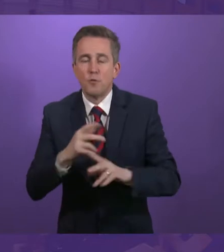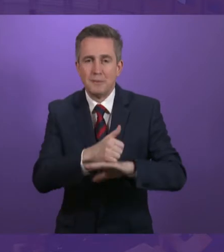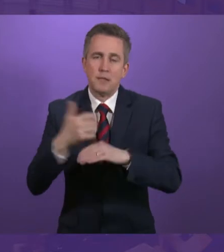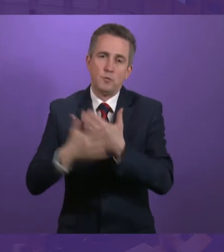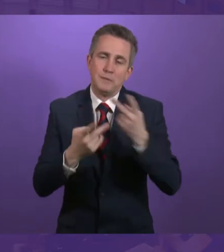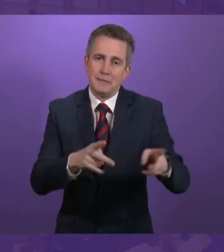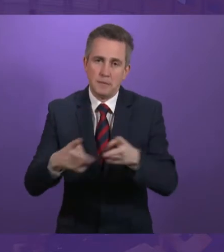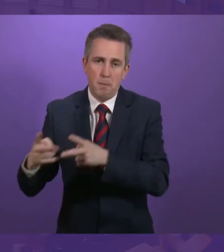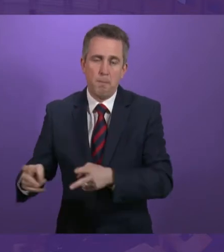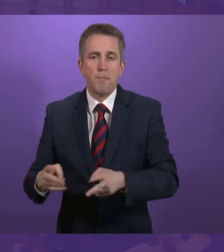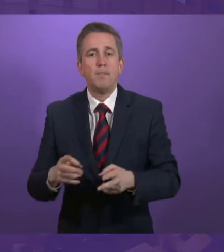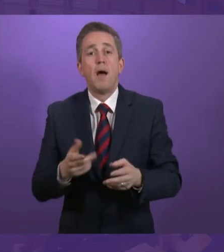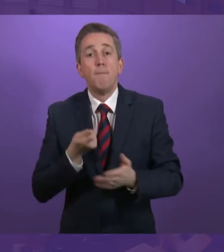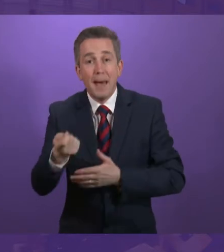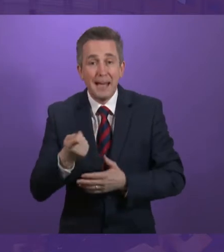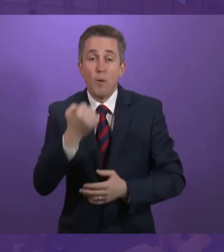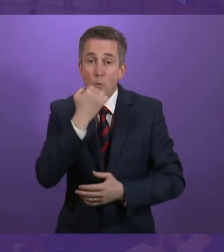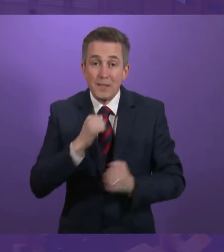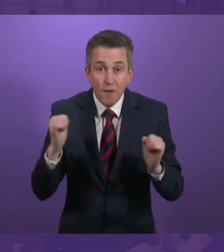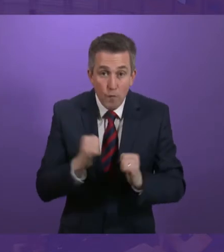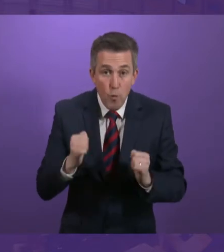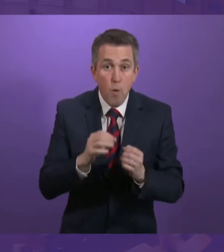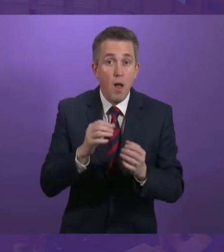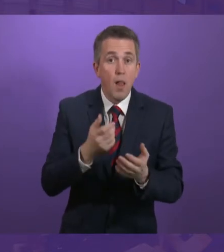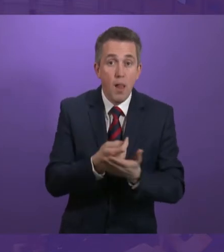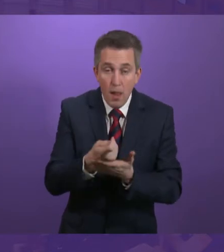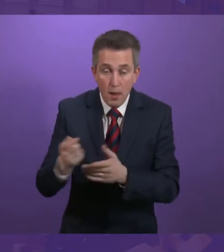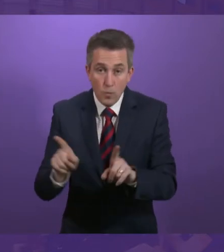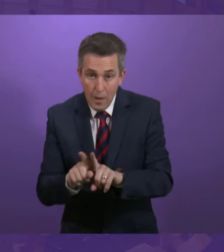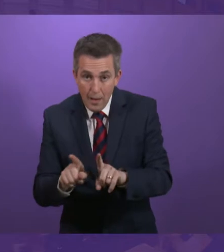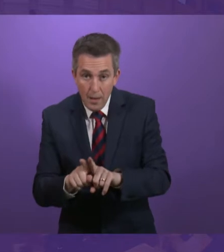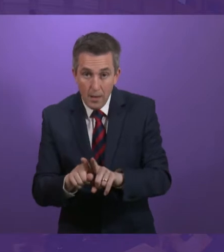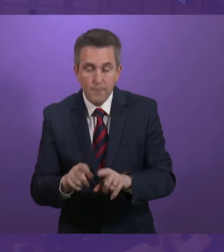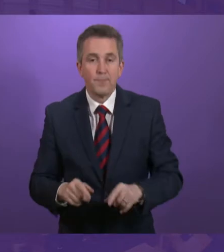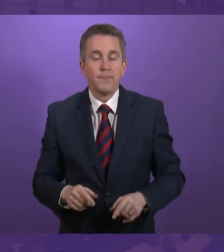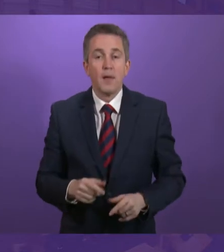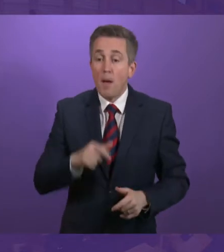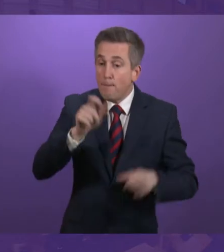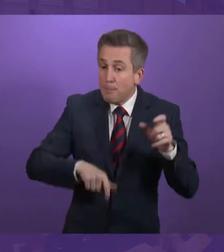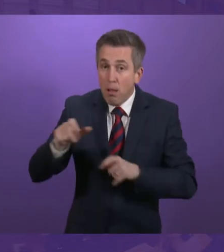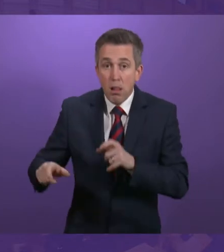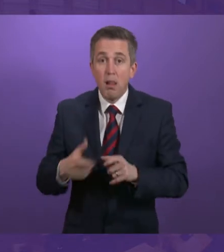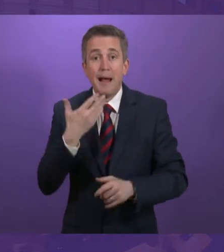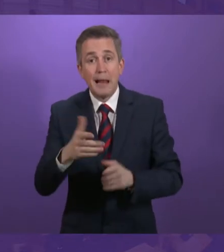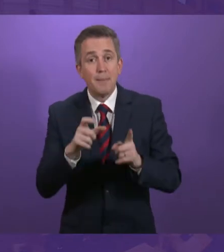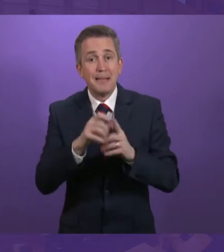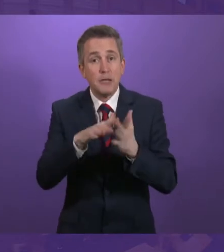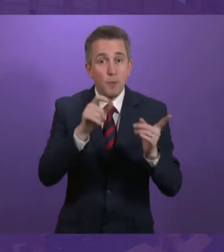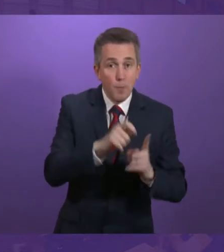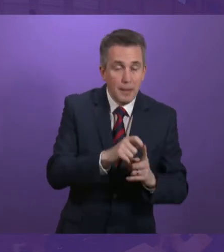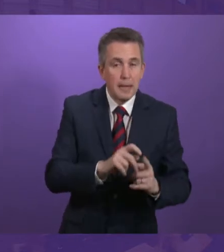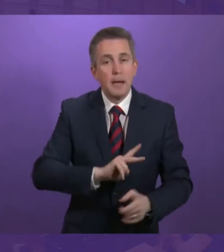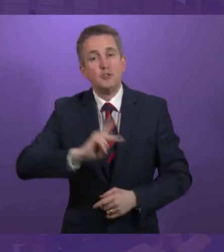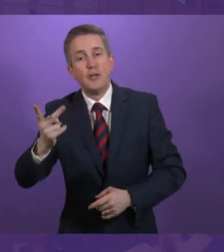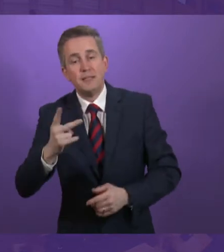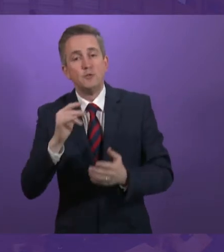supporting families with their winter fuel bills. I now turn to the task of moving people's existing claims from the DWP to Social Security Scotland.